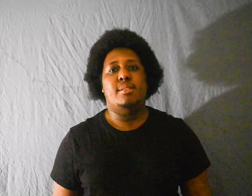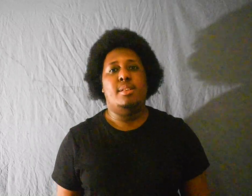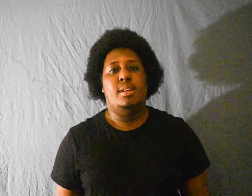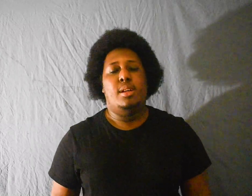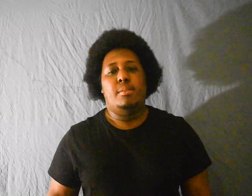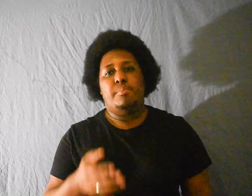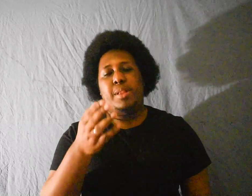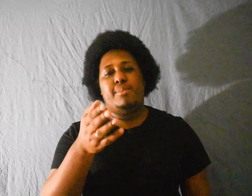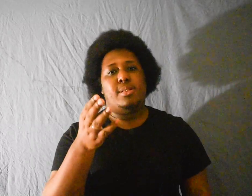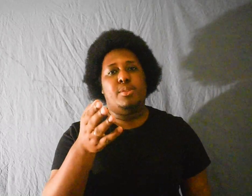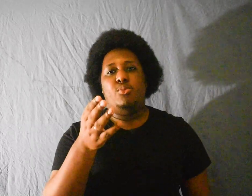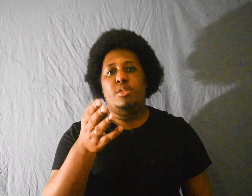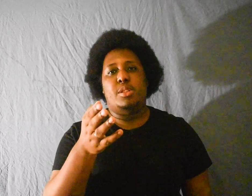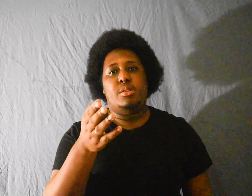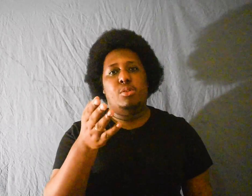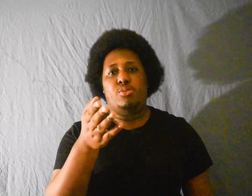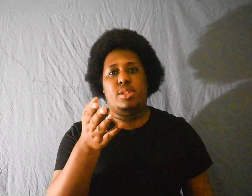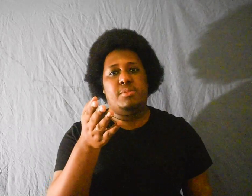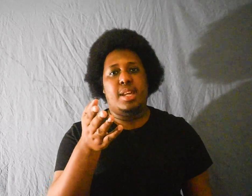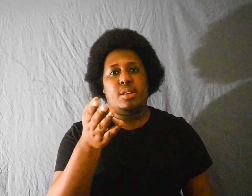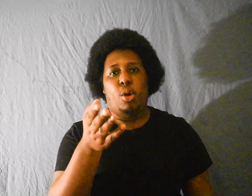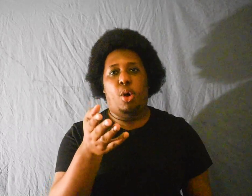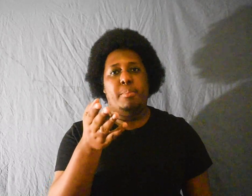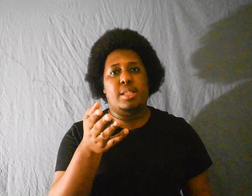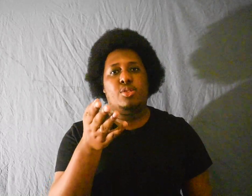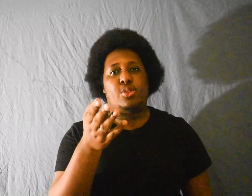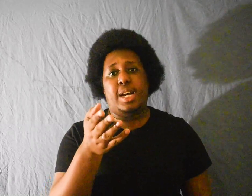Blame some of the women Who still think all men are trash